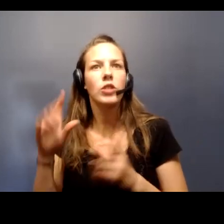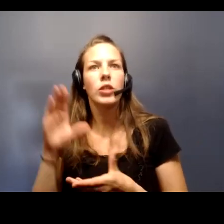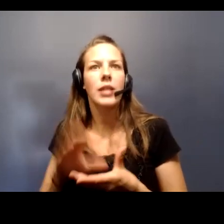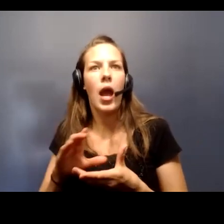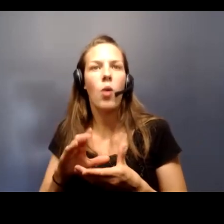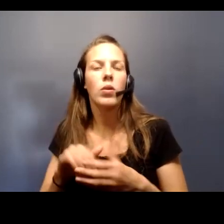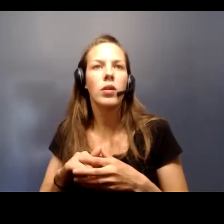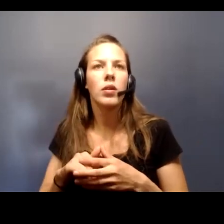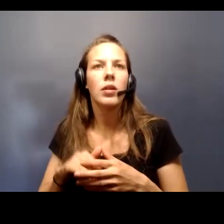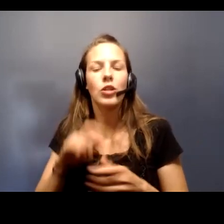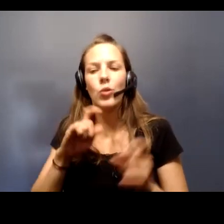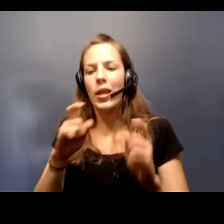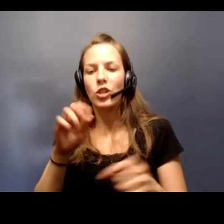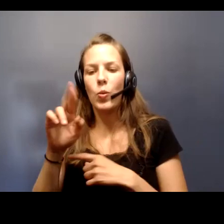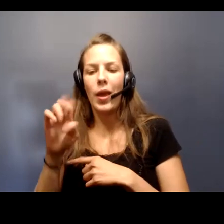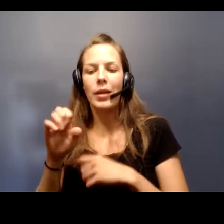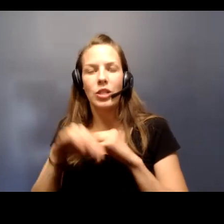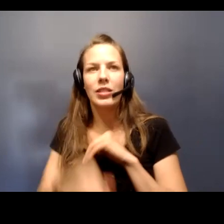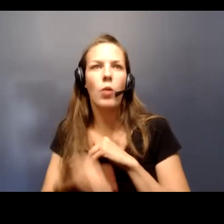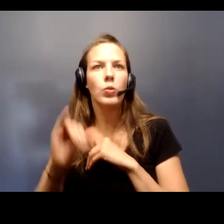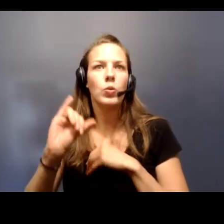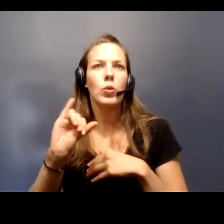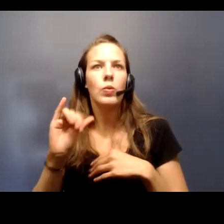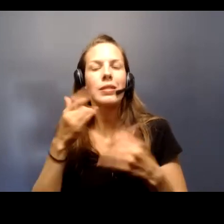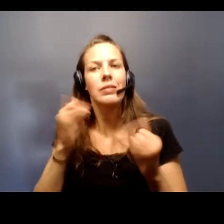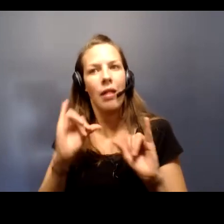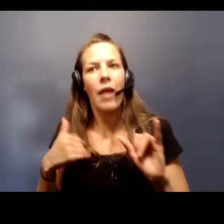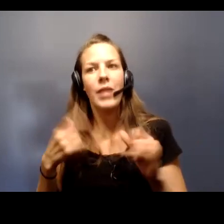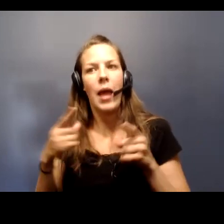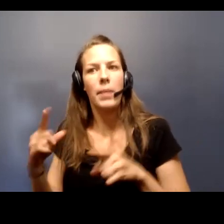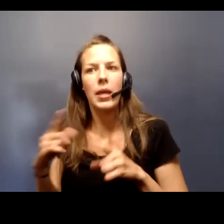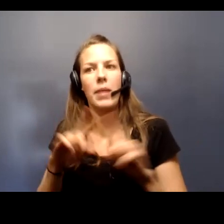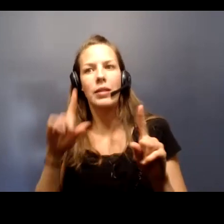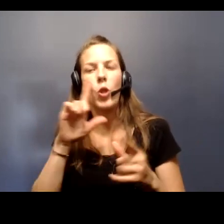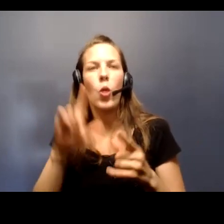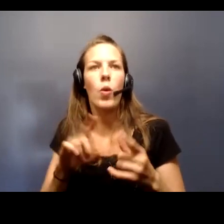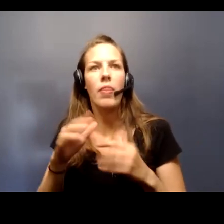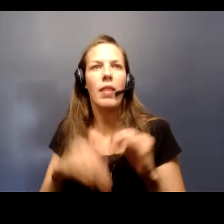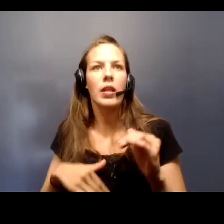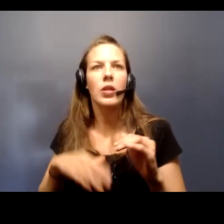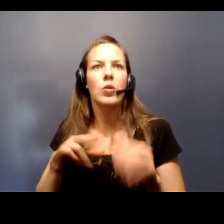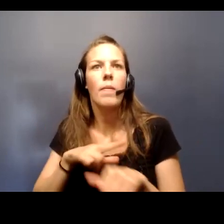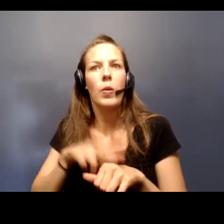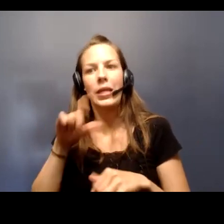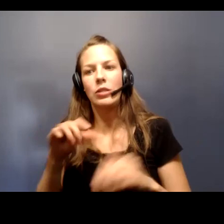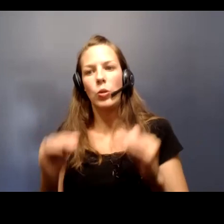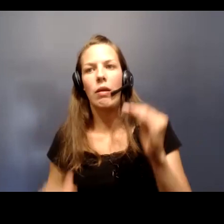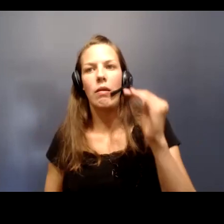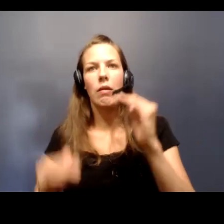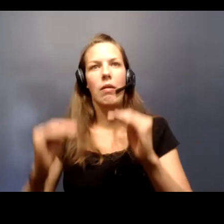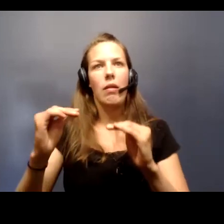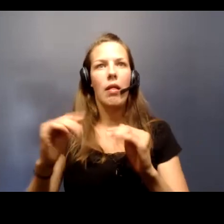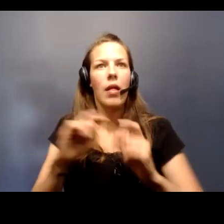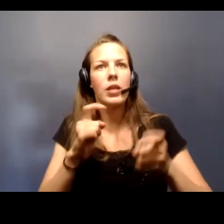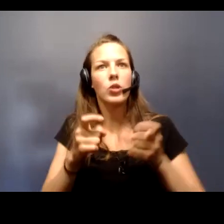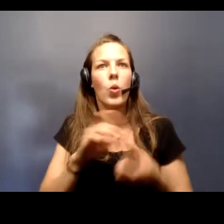donation rate at blood drives. We still have blood drives going on but it's lower than usual so we need to make up the difference at our donor centers